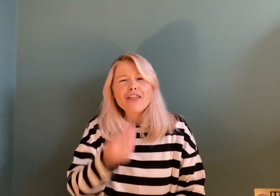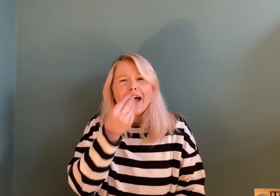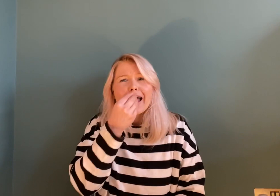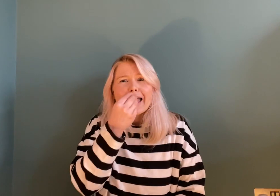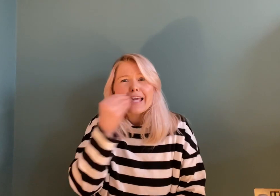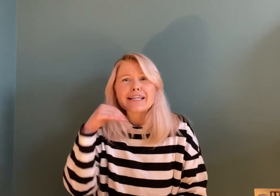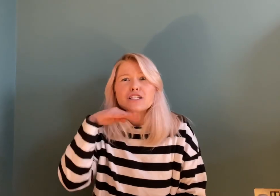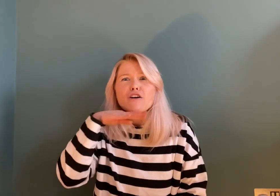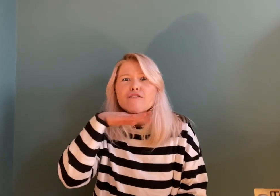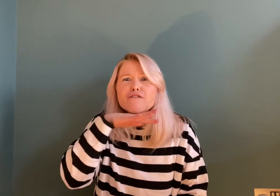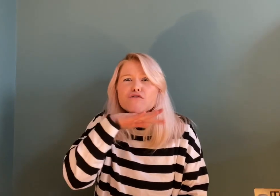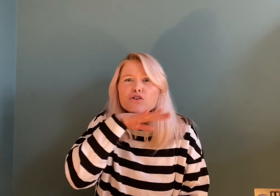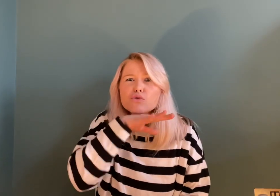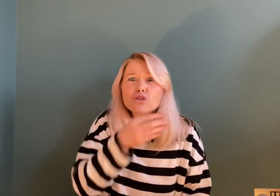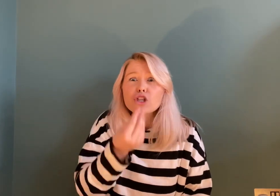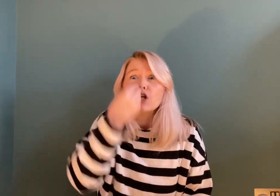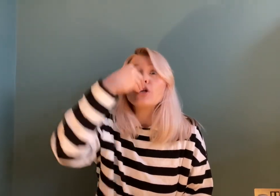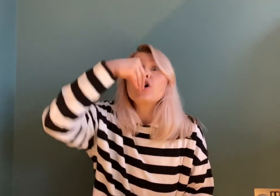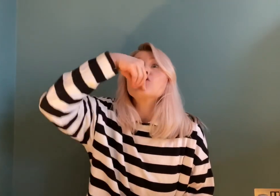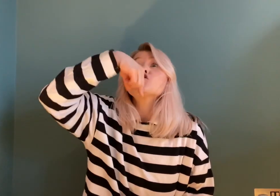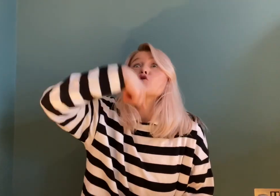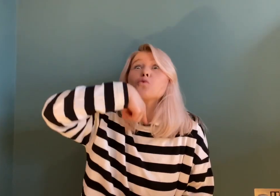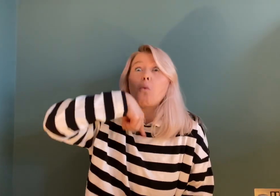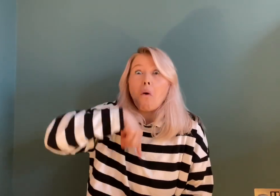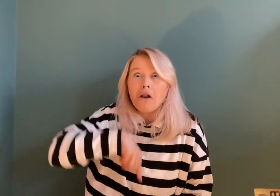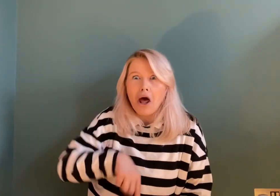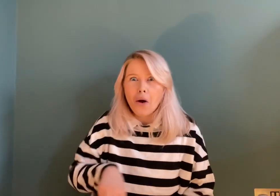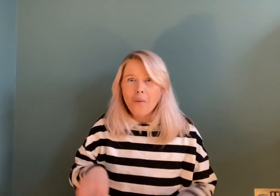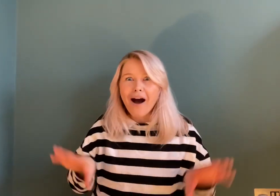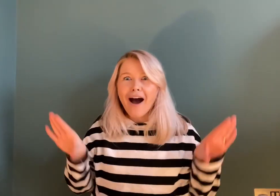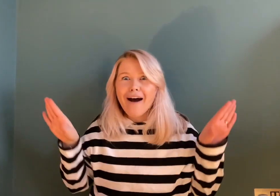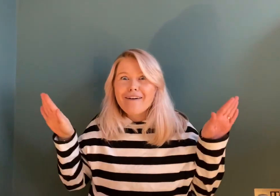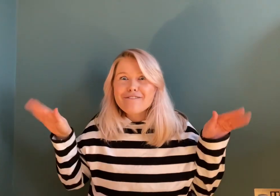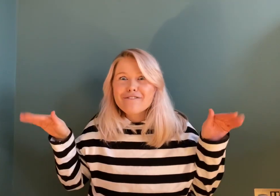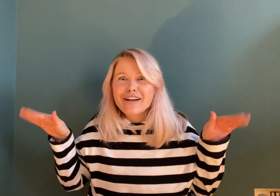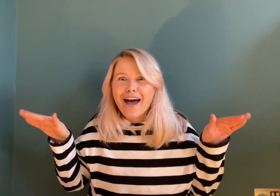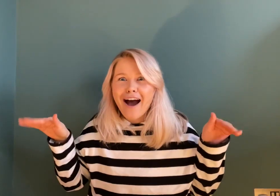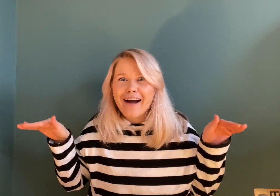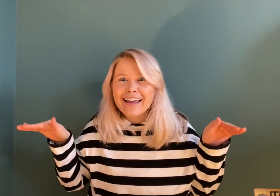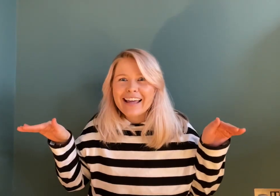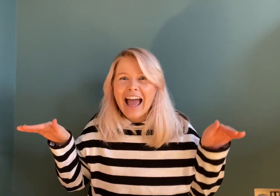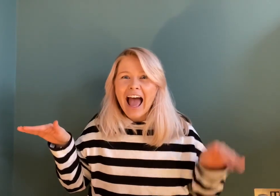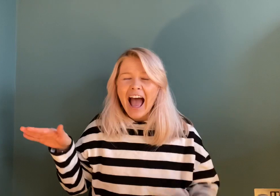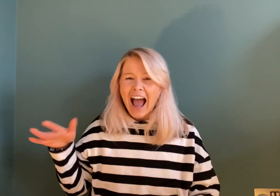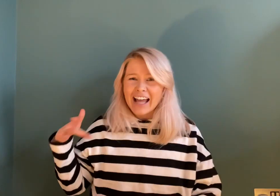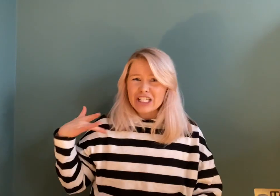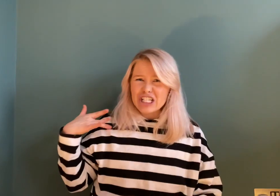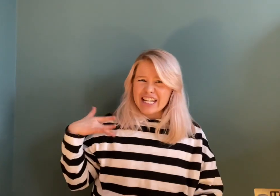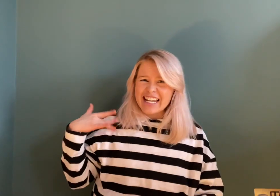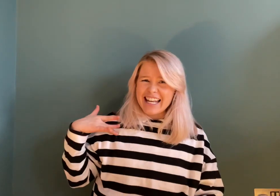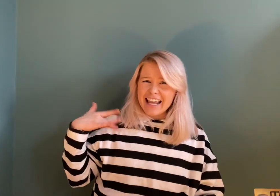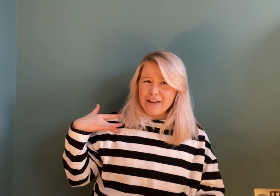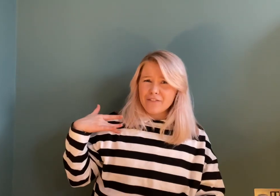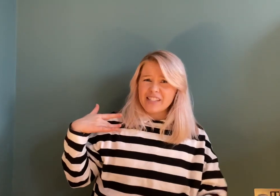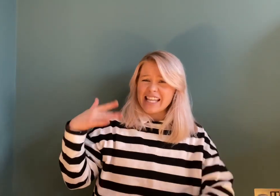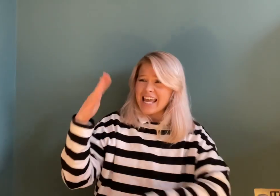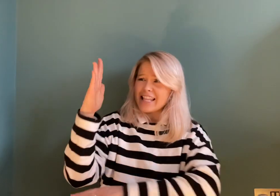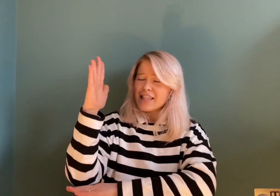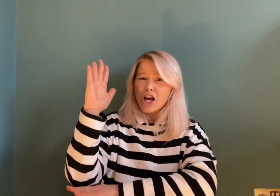eat fruit than swallow a fly. And she lives in the